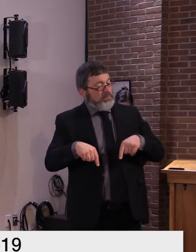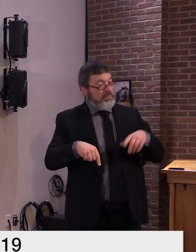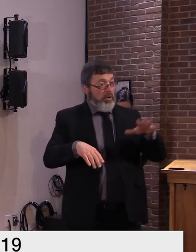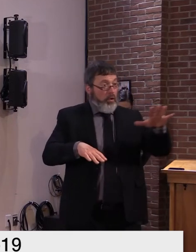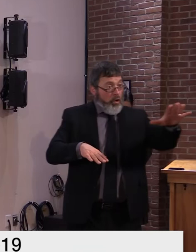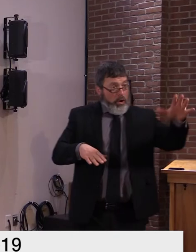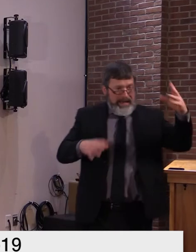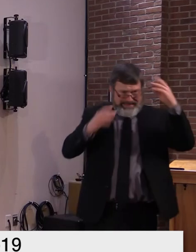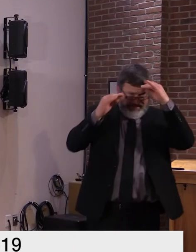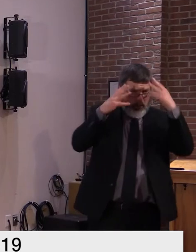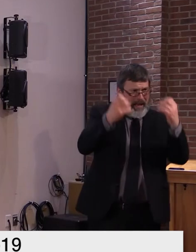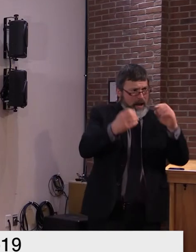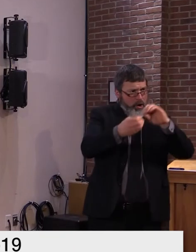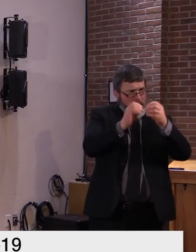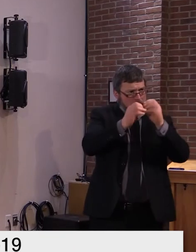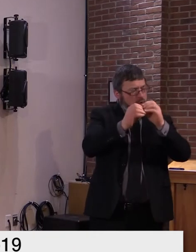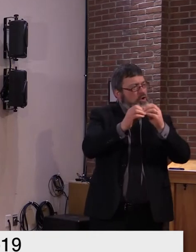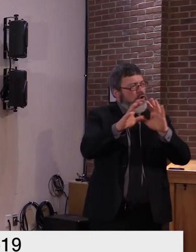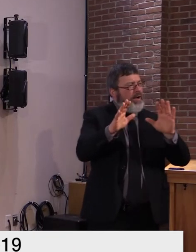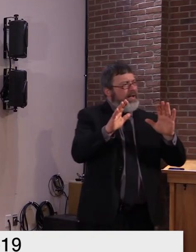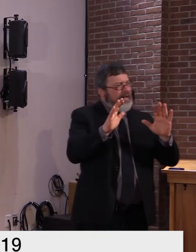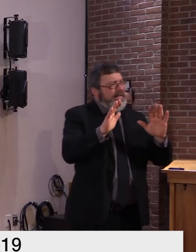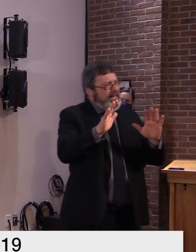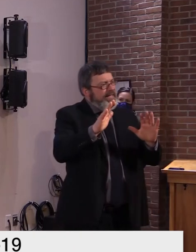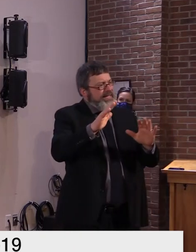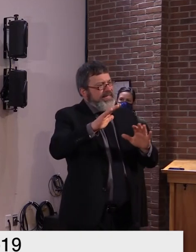somewhat overestimating,